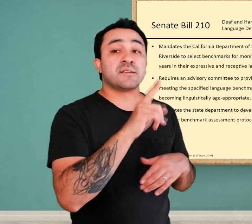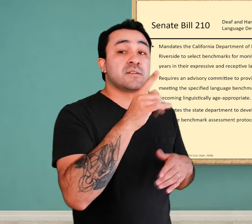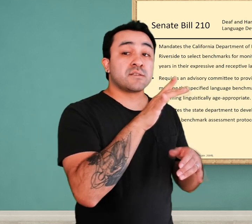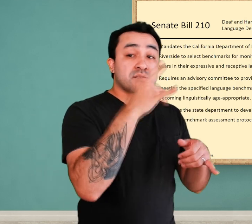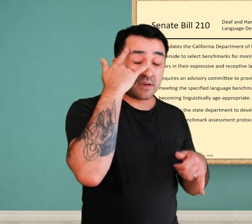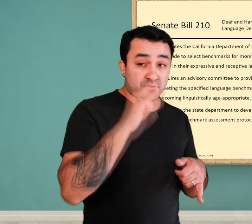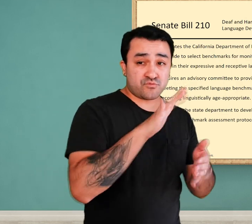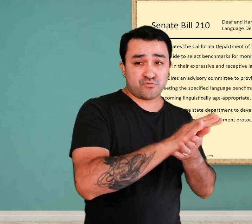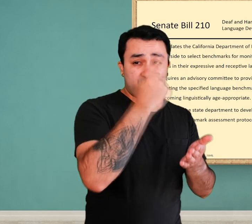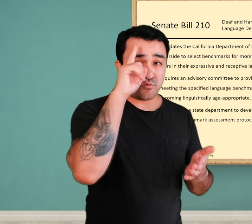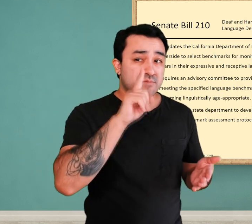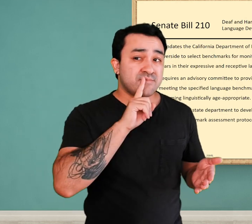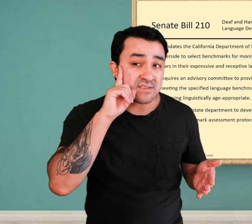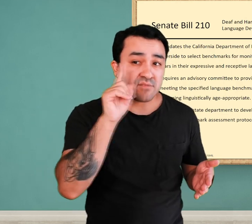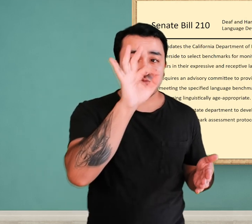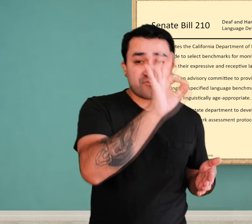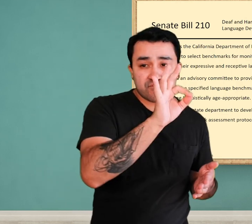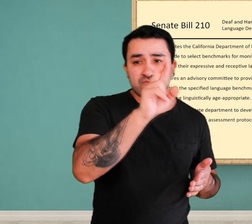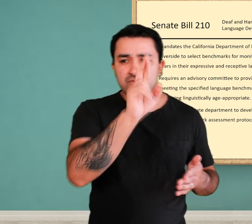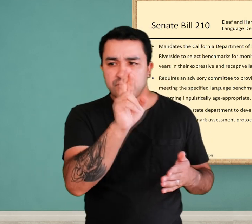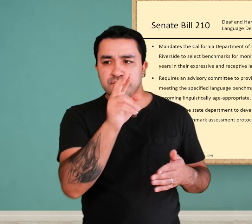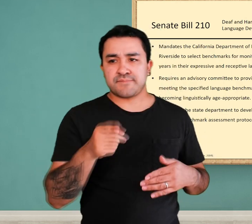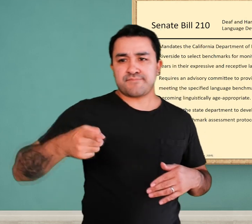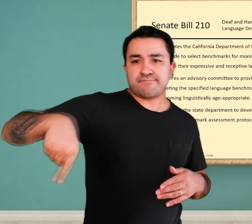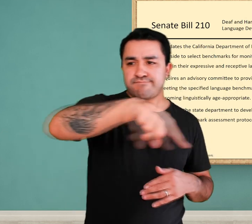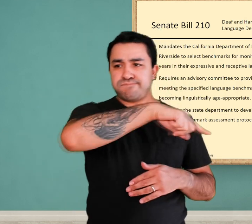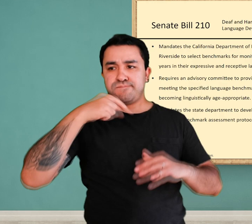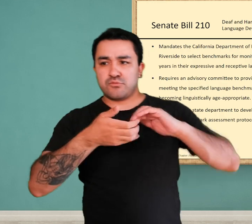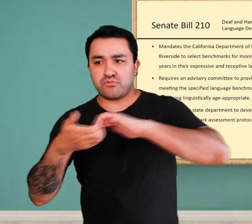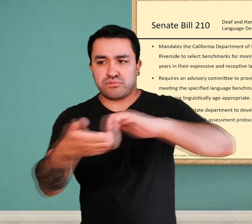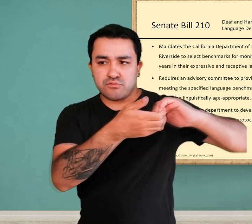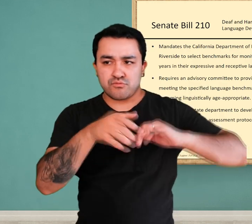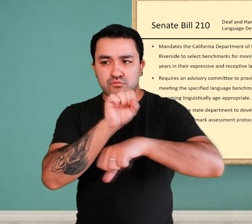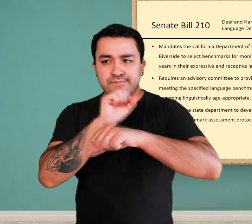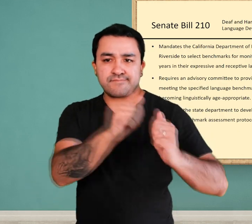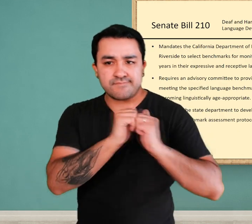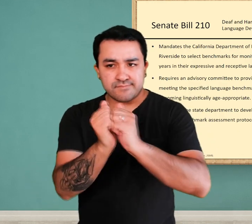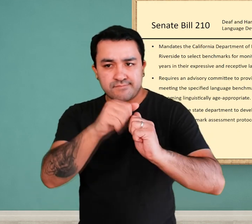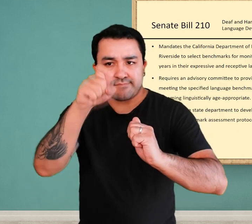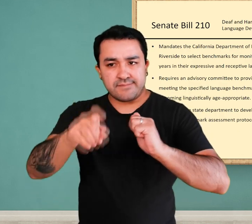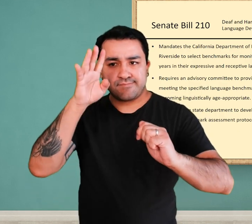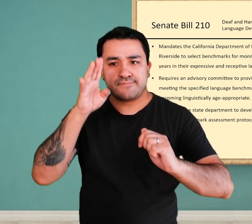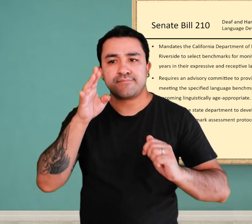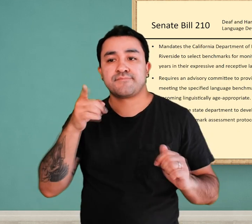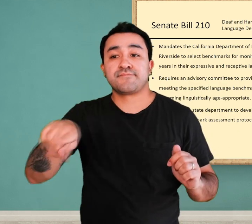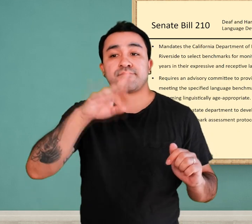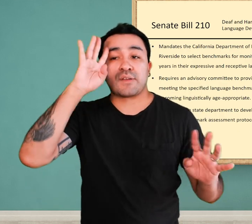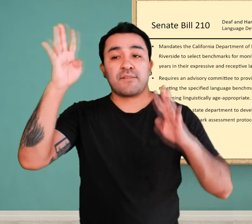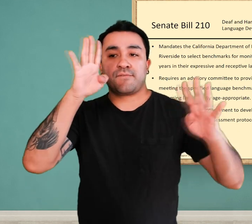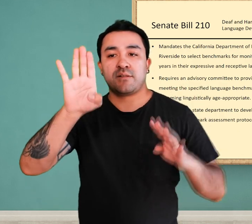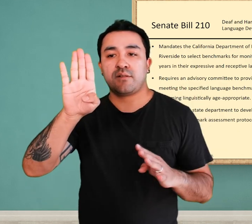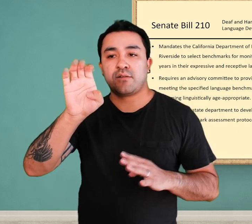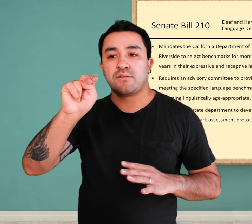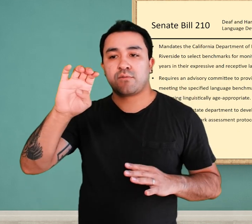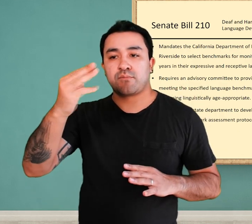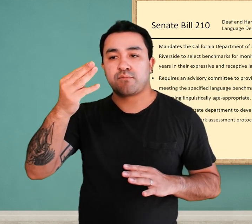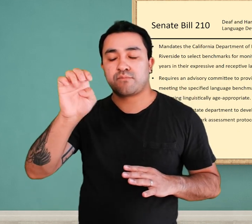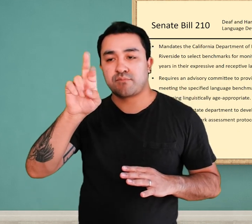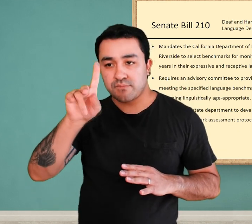and Hard of Hearing Unit to work with California School for the Deaf Fremont and California School for the Deaf Riverside to create benchmarks for monitoring